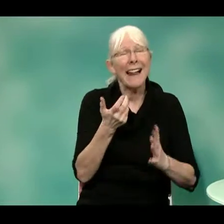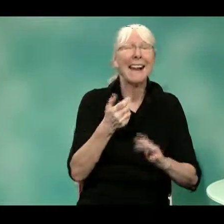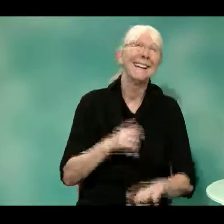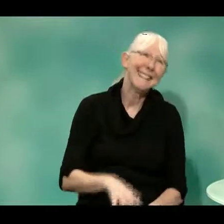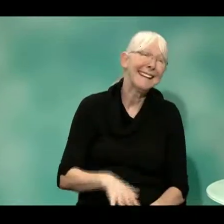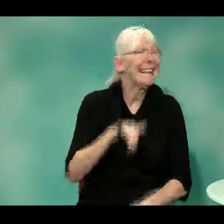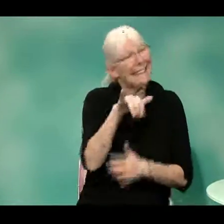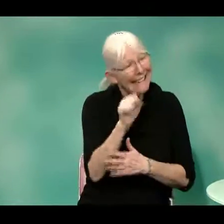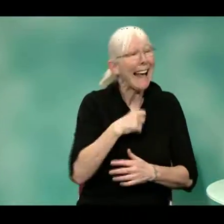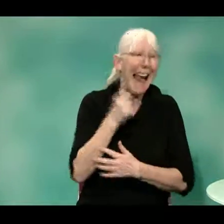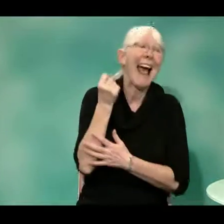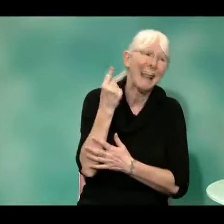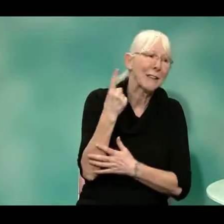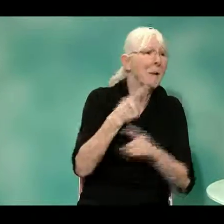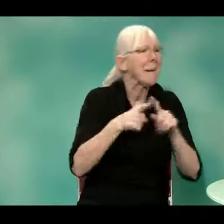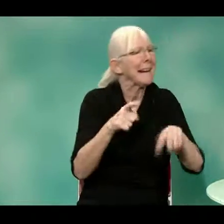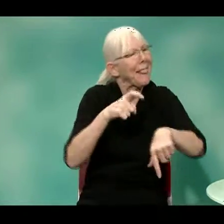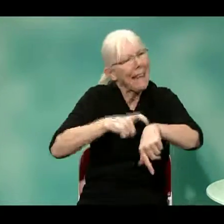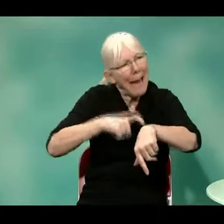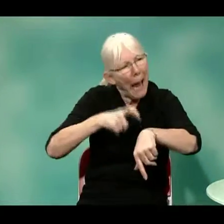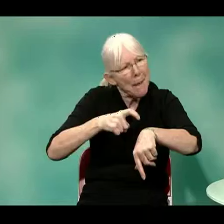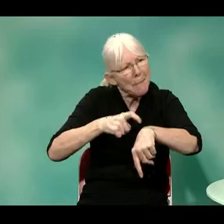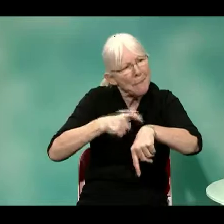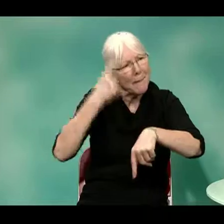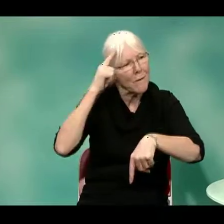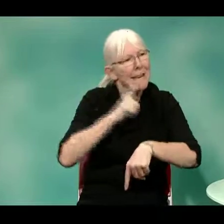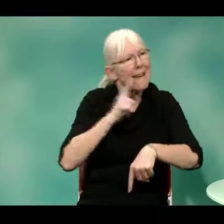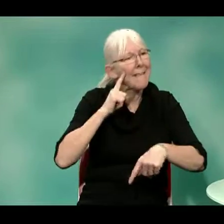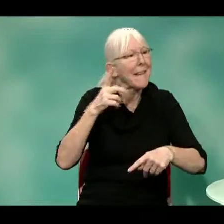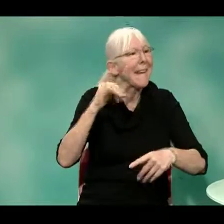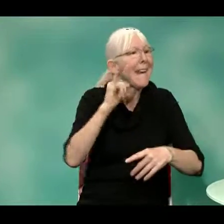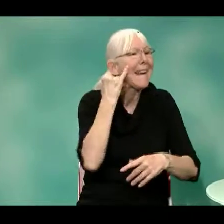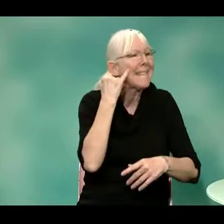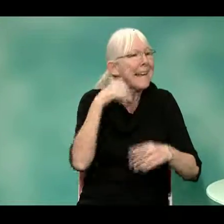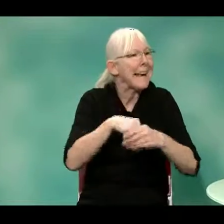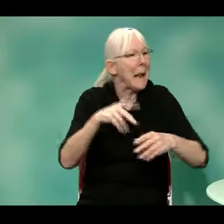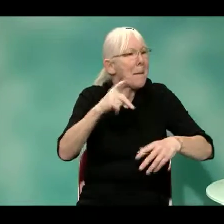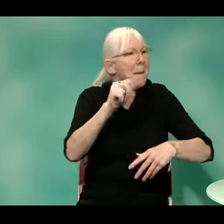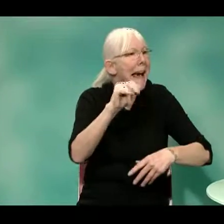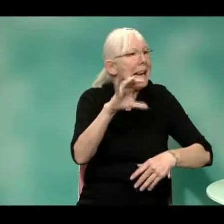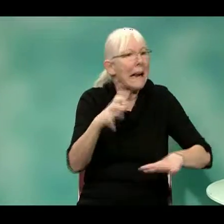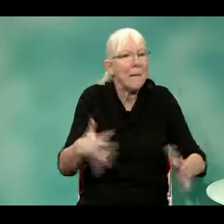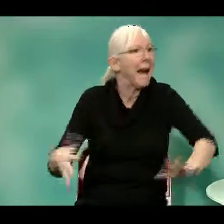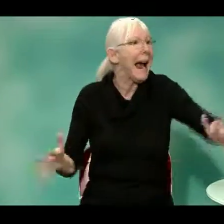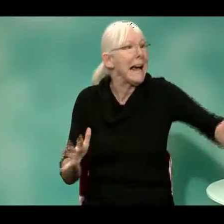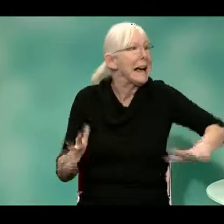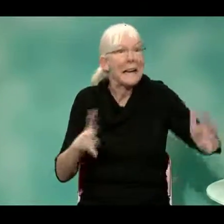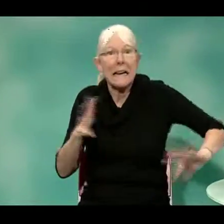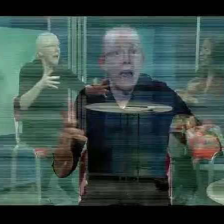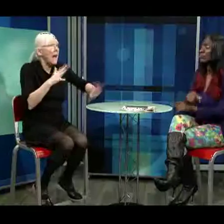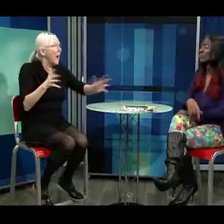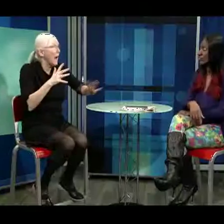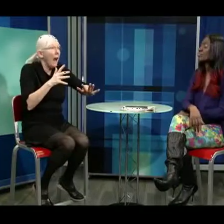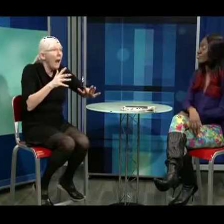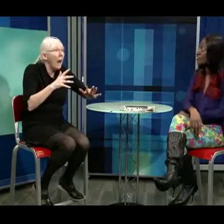You know, and the sentences, you know, they're pretty complex. But I probably, if I was in a situation where I was panicking and,